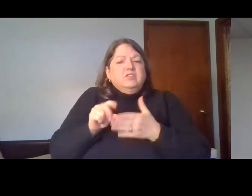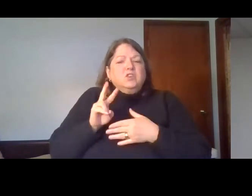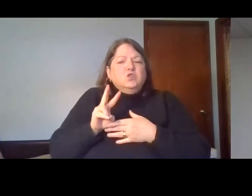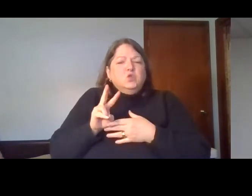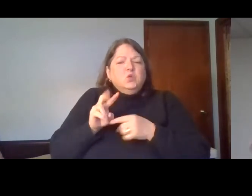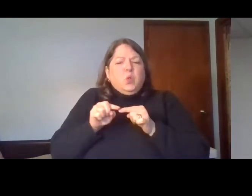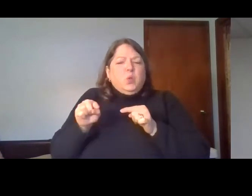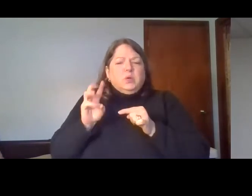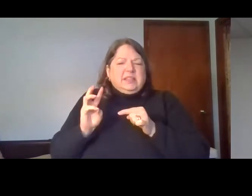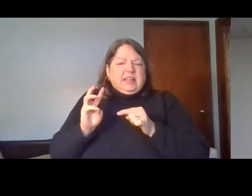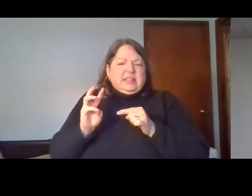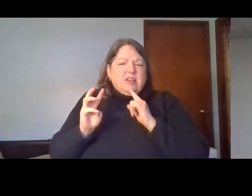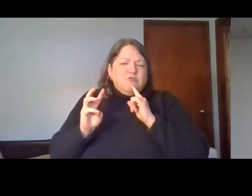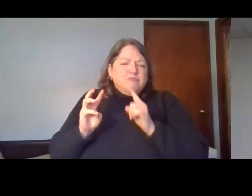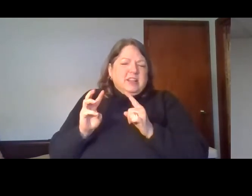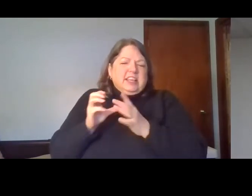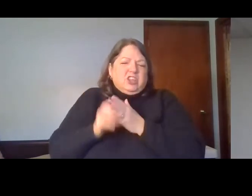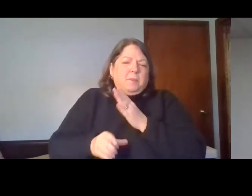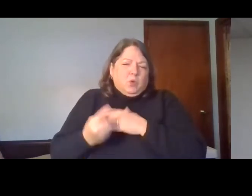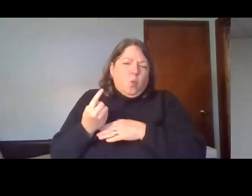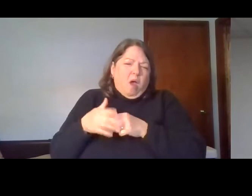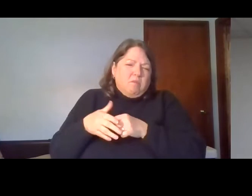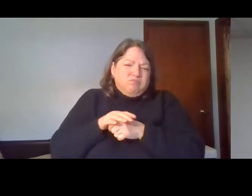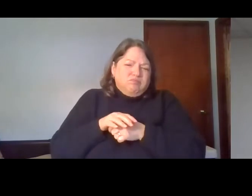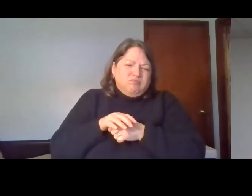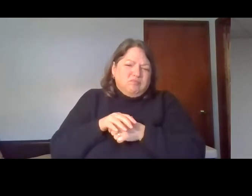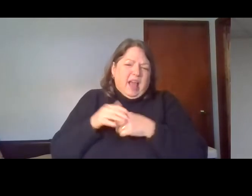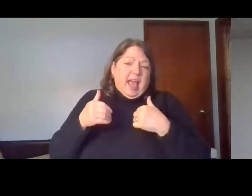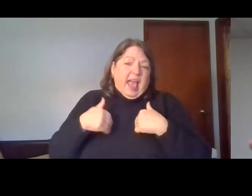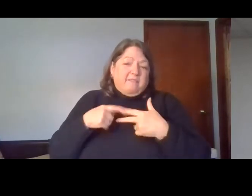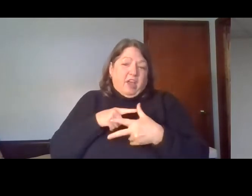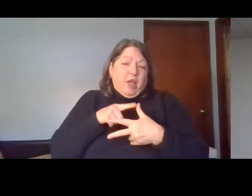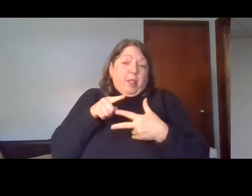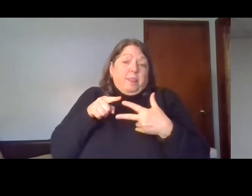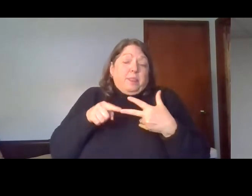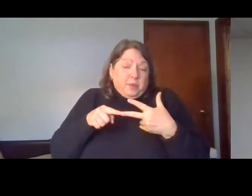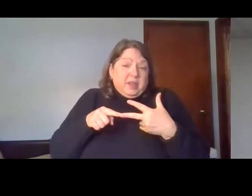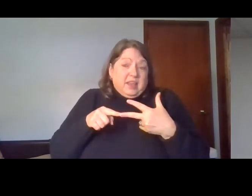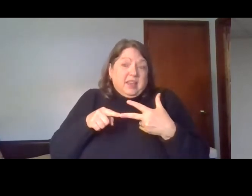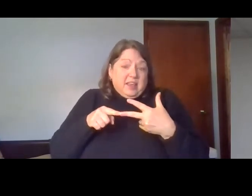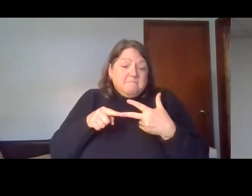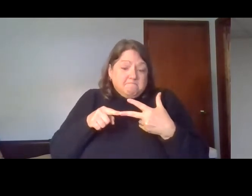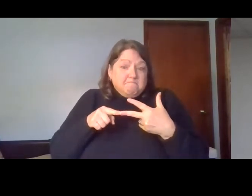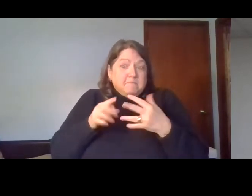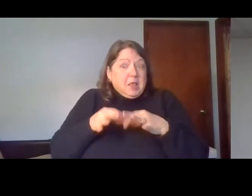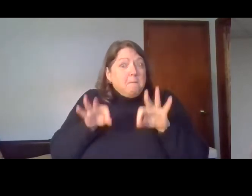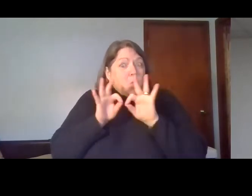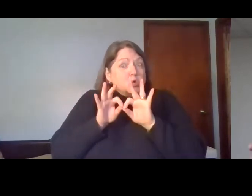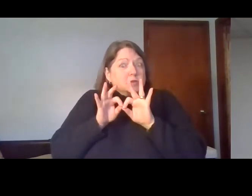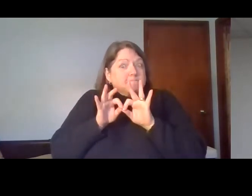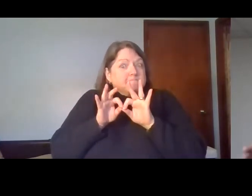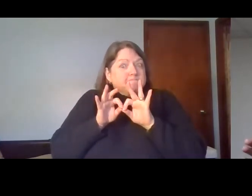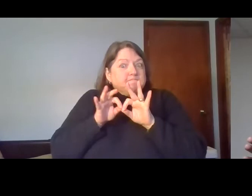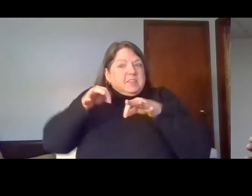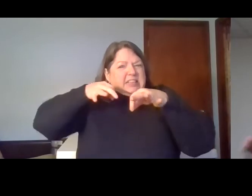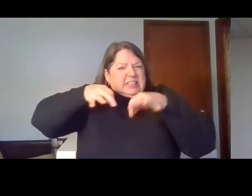whole chapter of Nahum 1, we have three eye-catching, they are eye-catching descriptions of